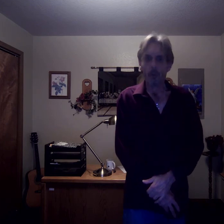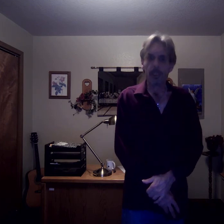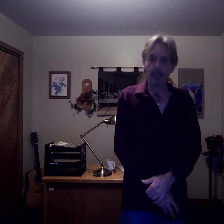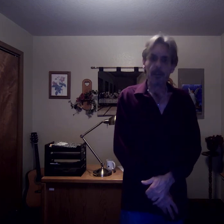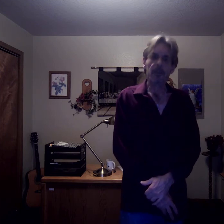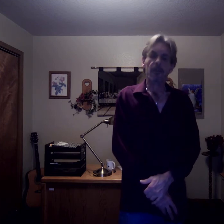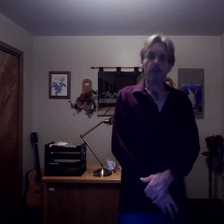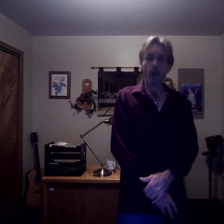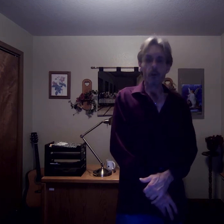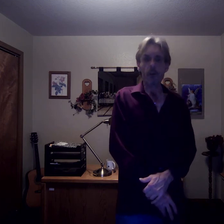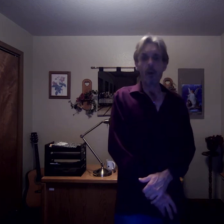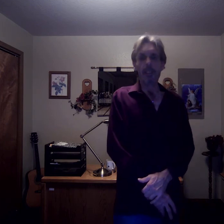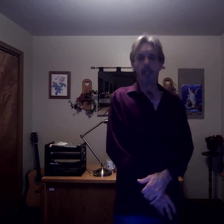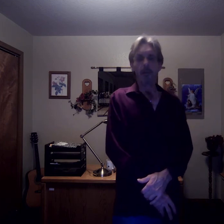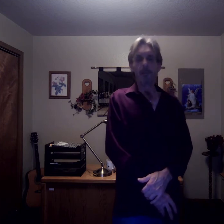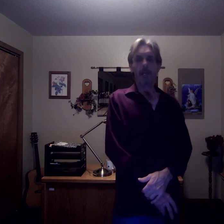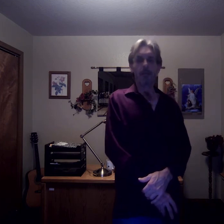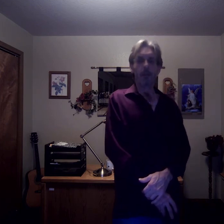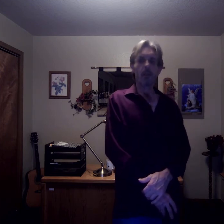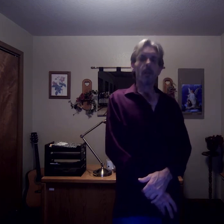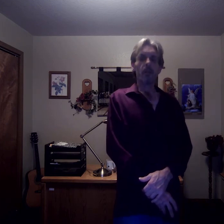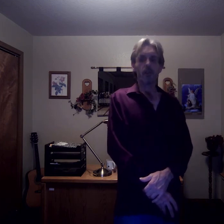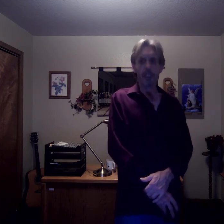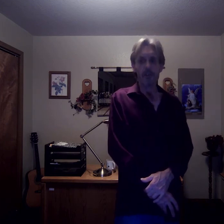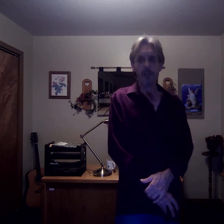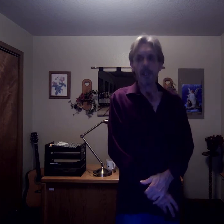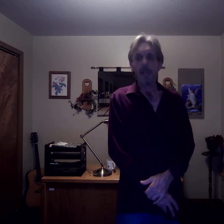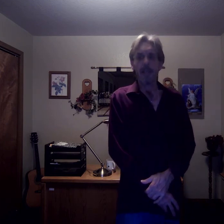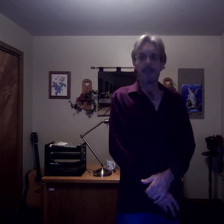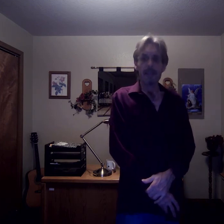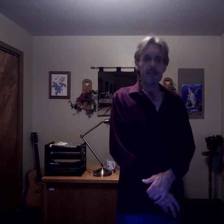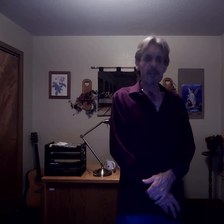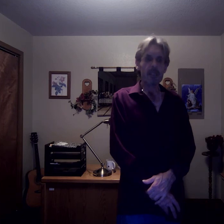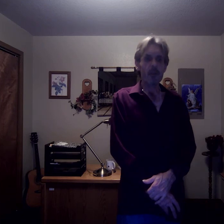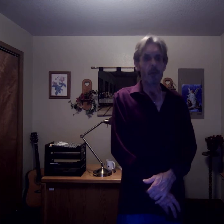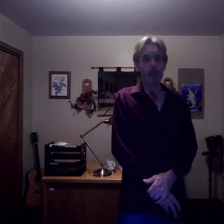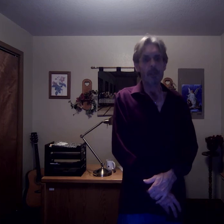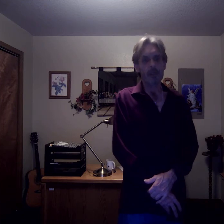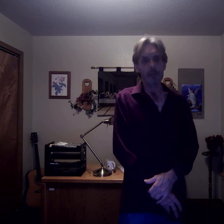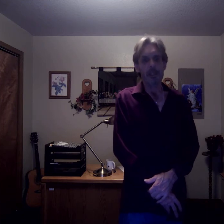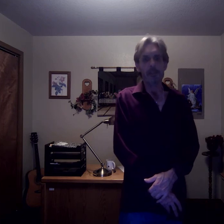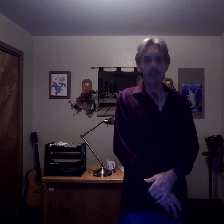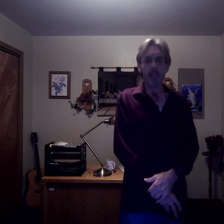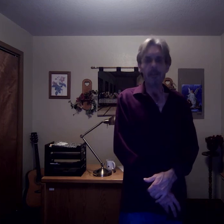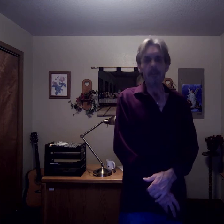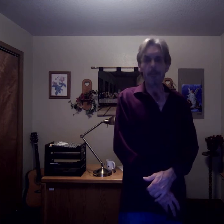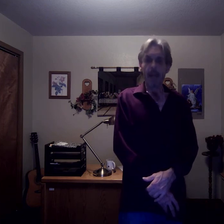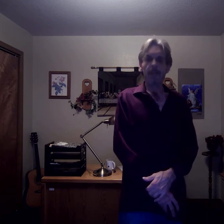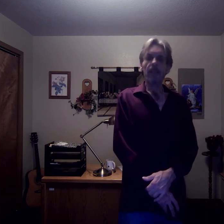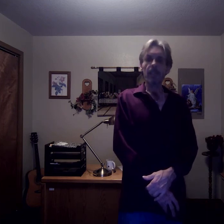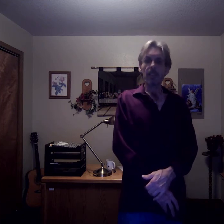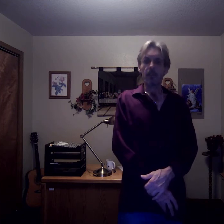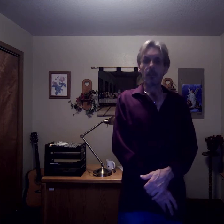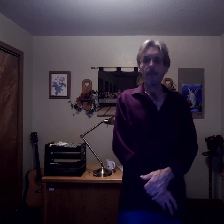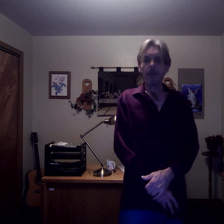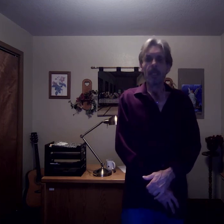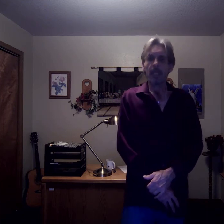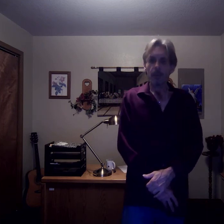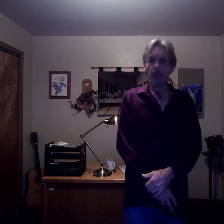regardless of socioeconomic background, gender, ethnicity, or higher learning in science, math, and English. It was